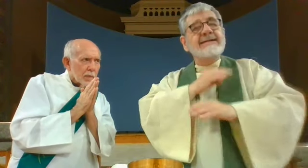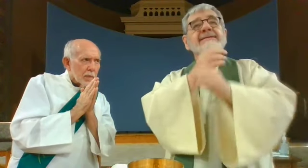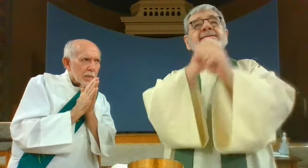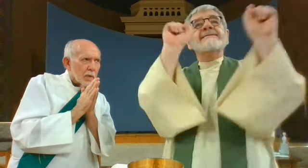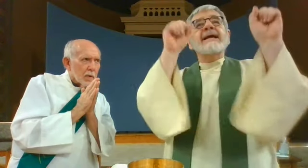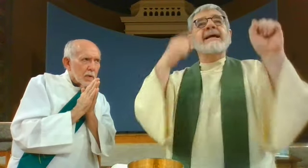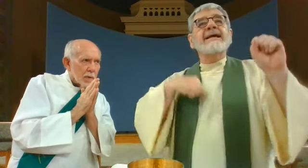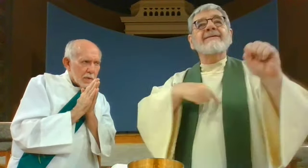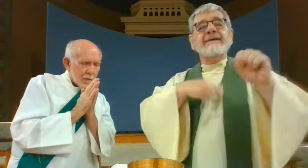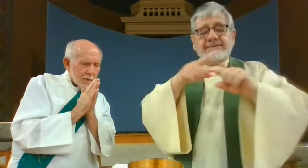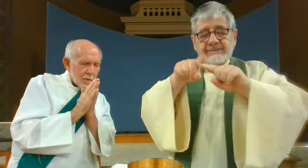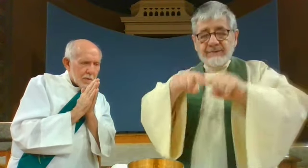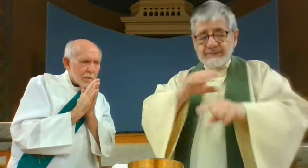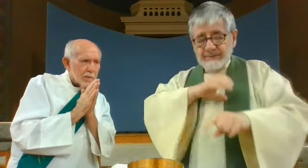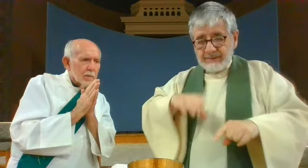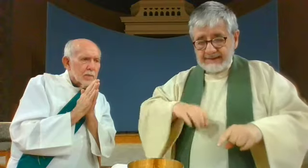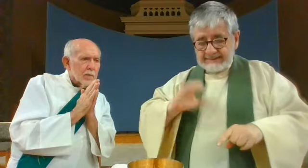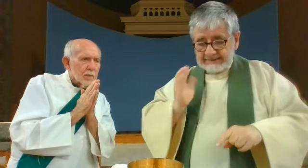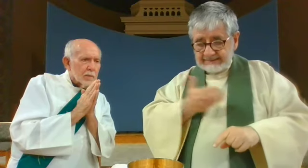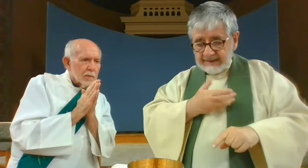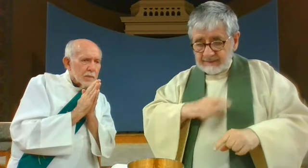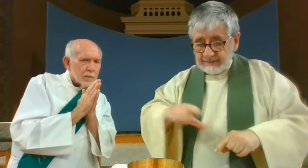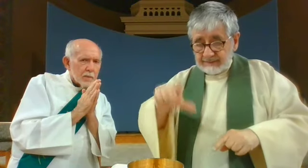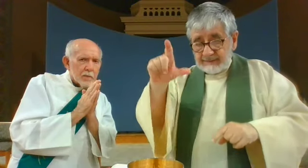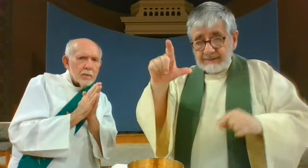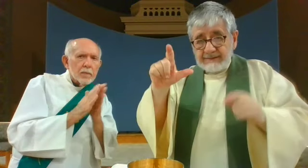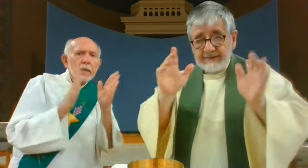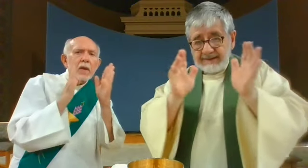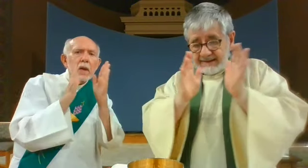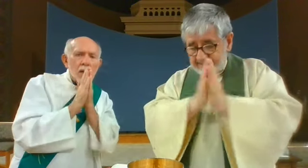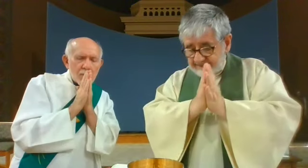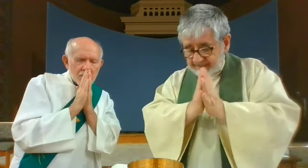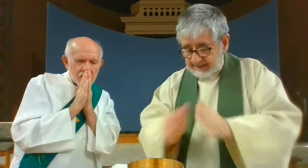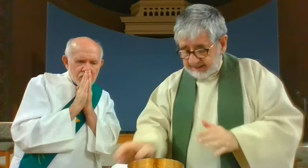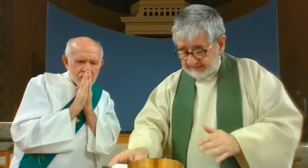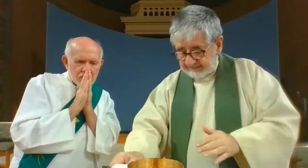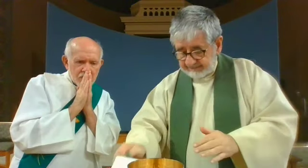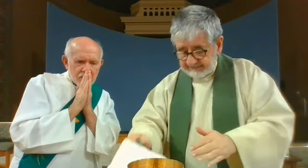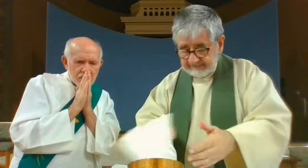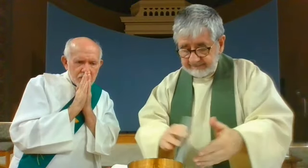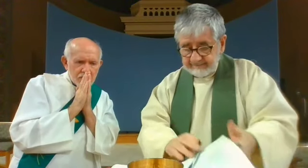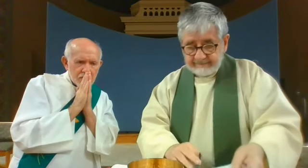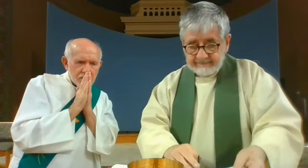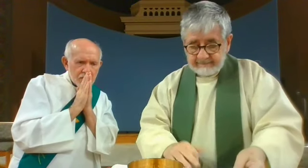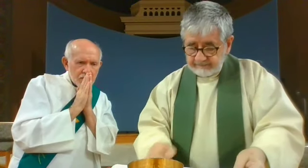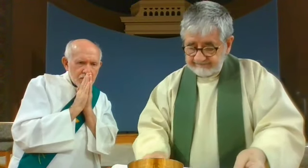graciously complete the sanctifying work by which you are pleased to redeem us, through Christ our Lord. Amen.